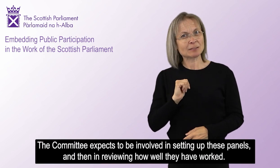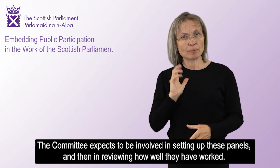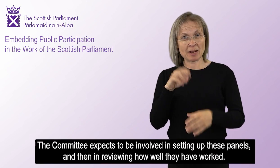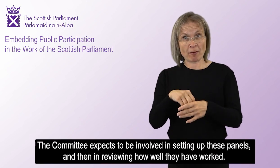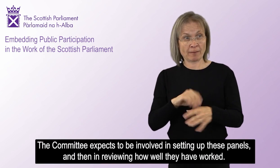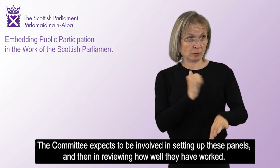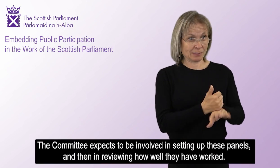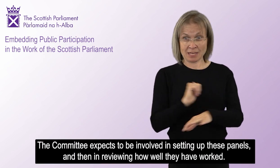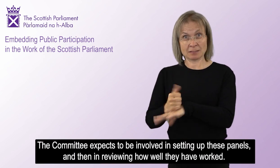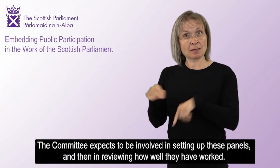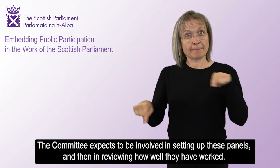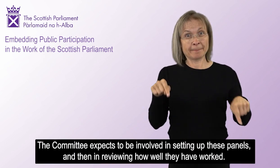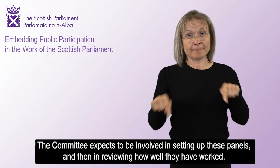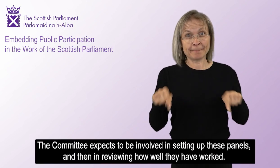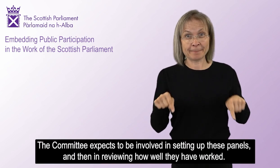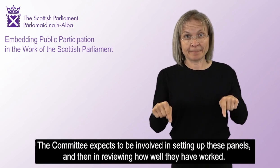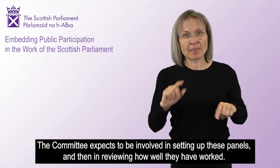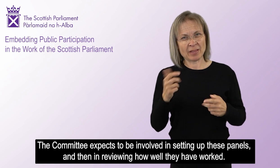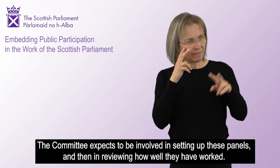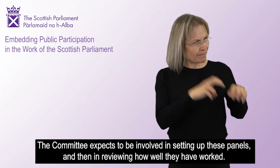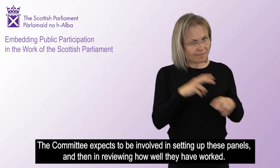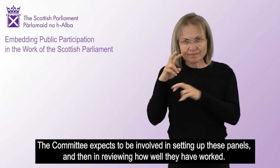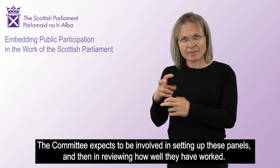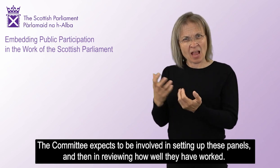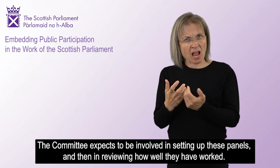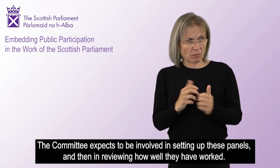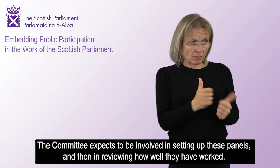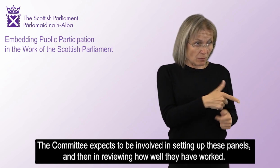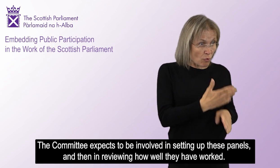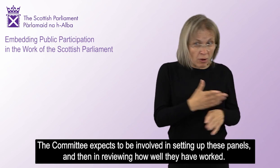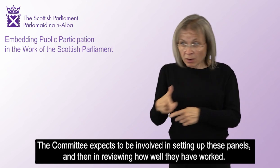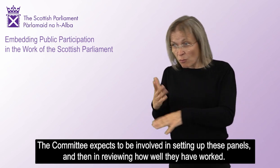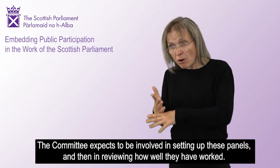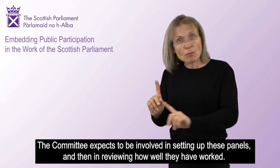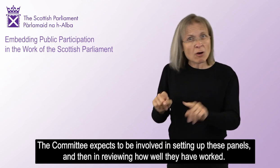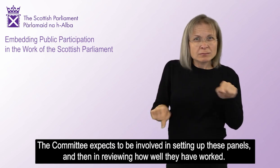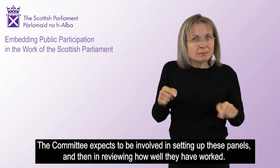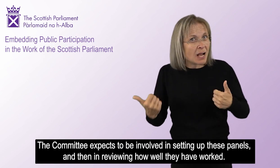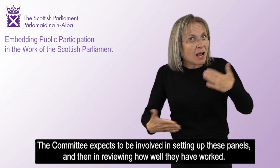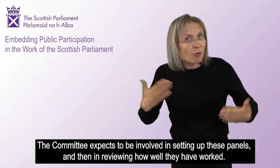The Committee expects to be involved in setting up these panels, and then in reviewing how well they have worked.